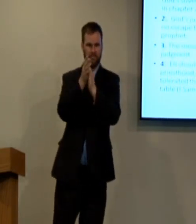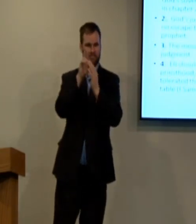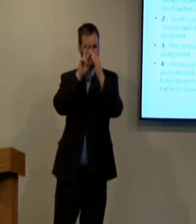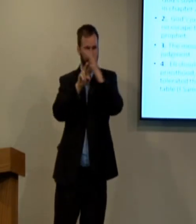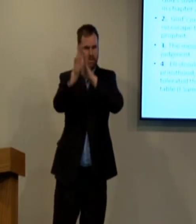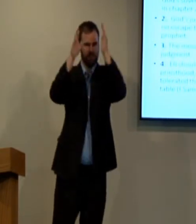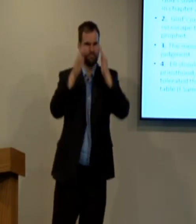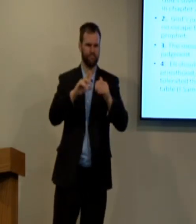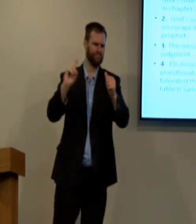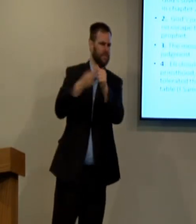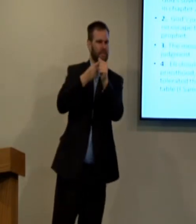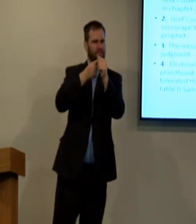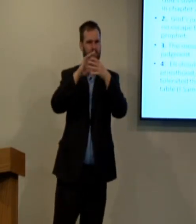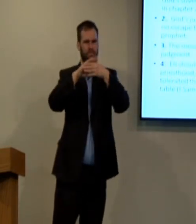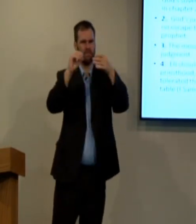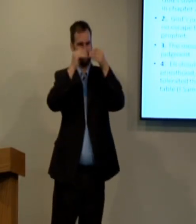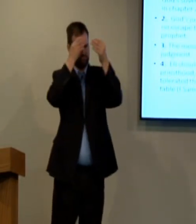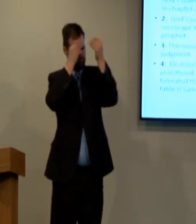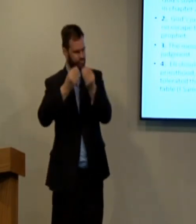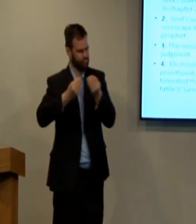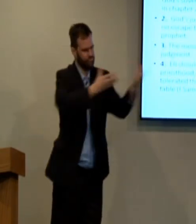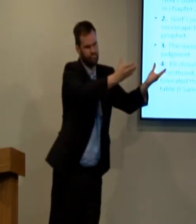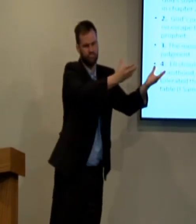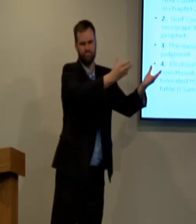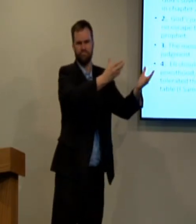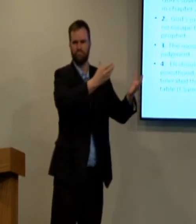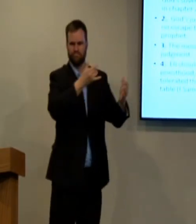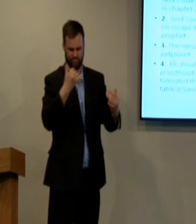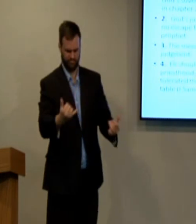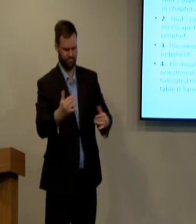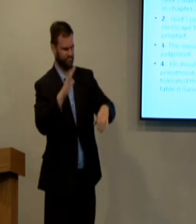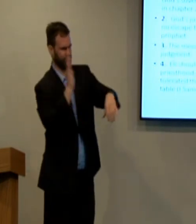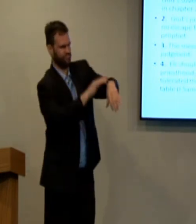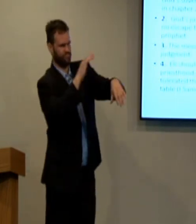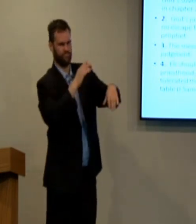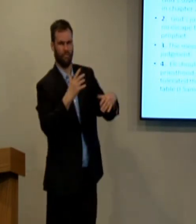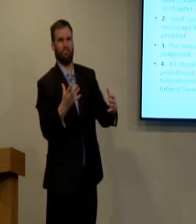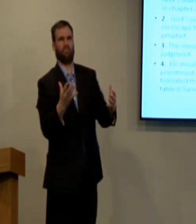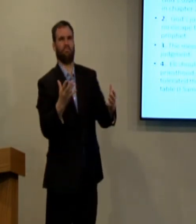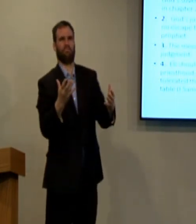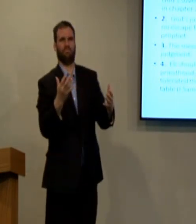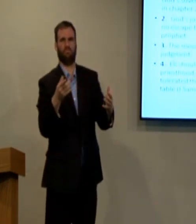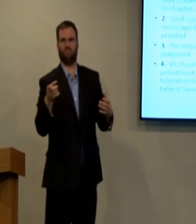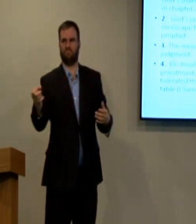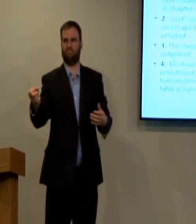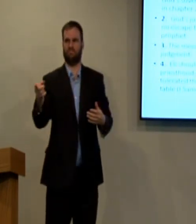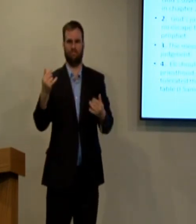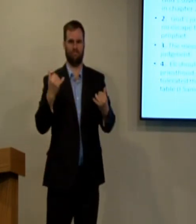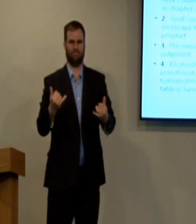Now God called Samuel and he became the prophet to share this information with Eli, this other warning.